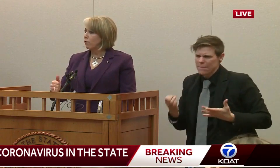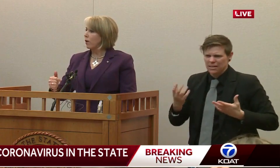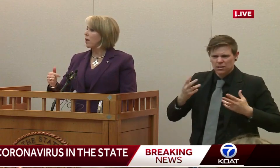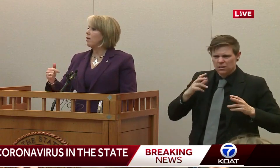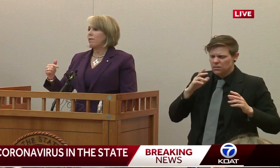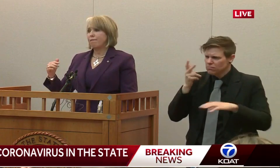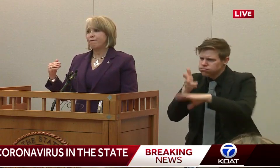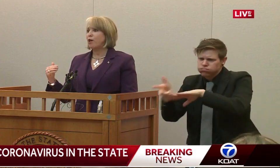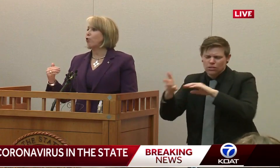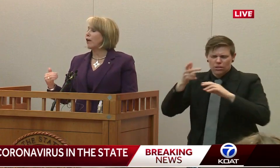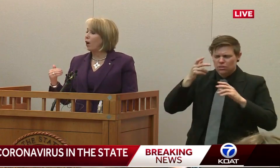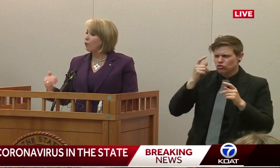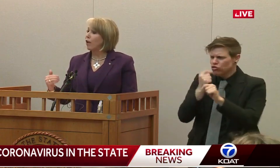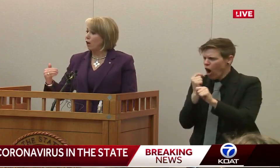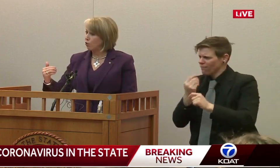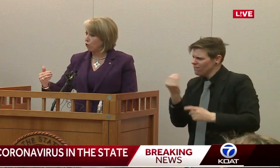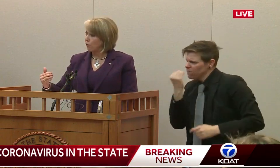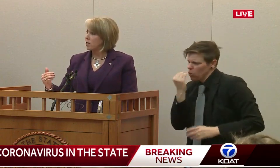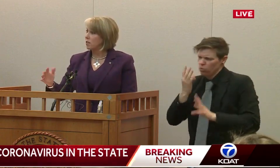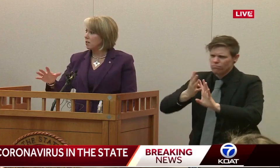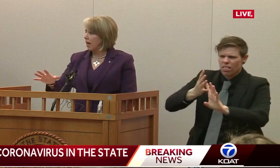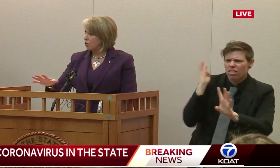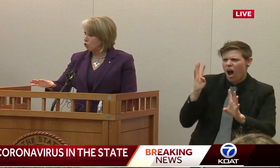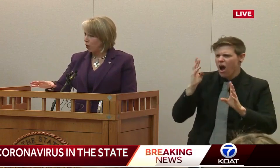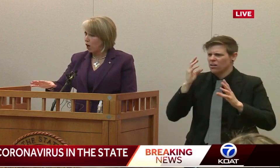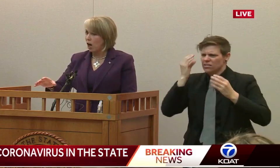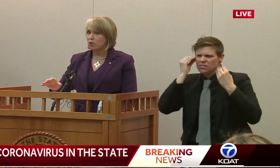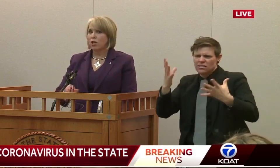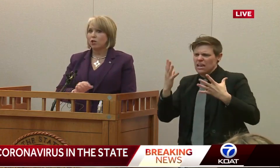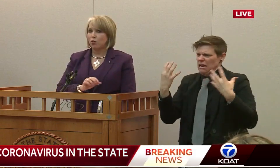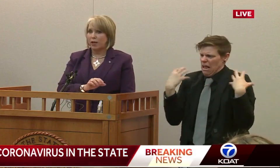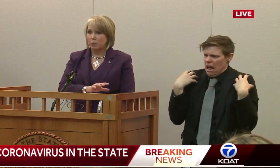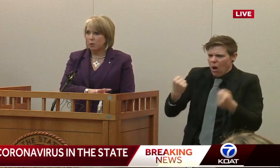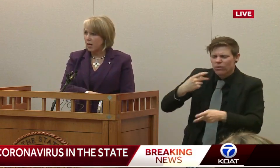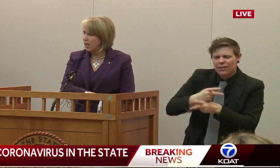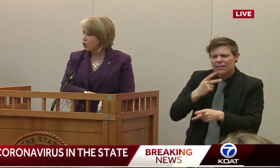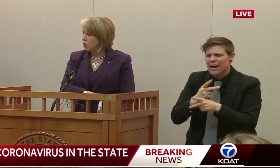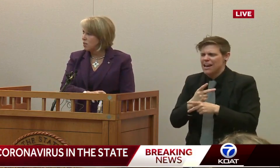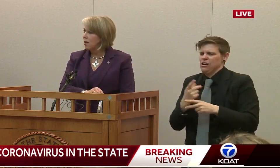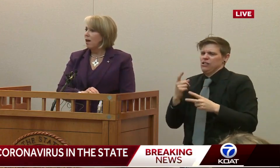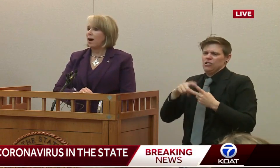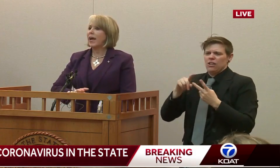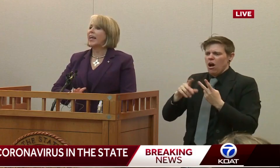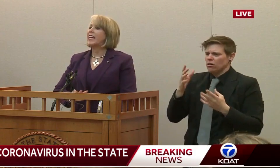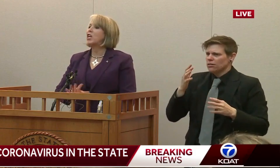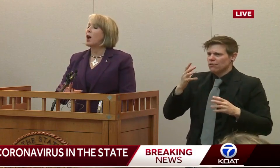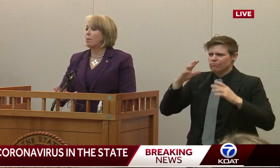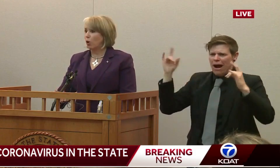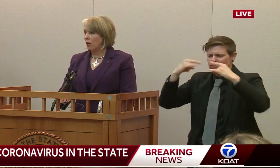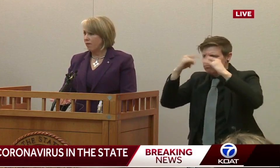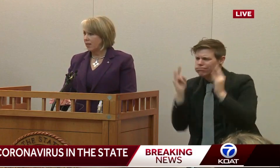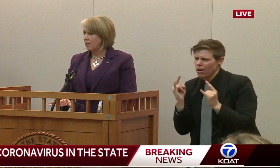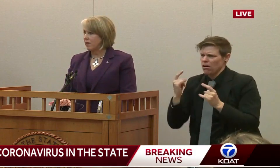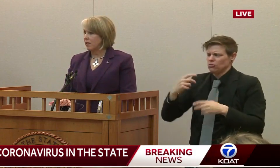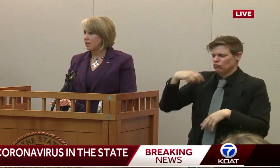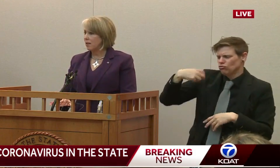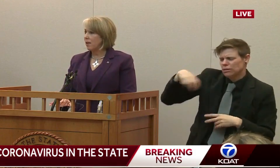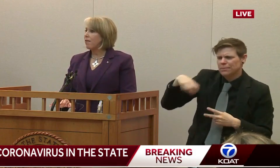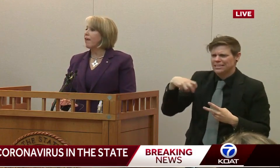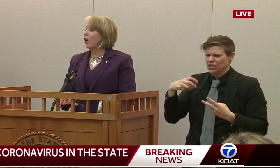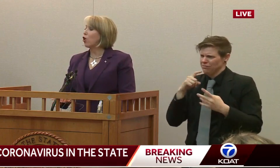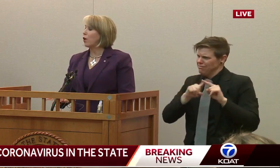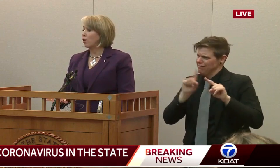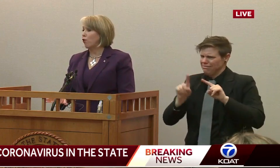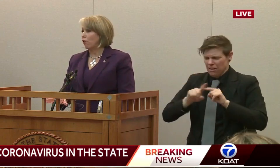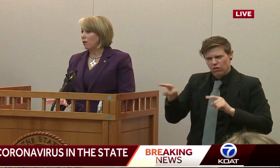meal delivery, field healthcare services and triage, transportation, any number of activities.